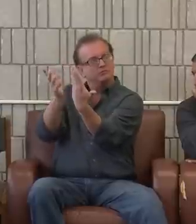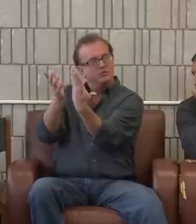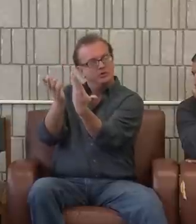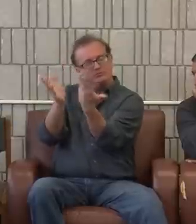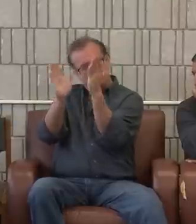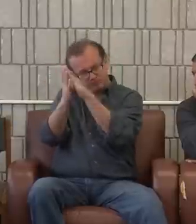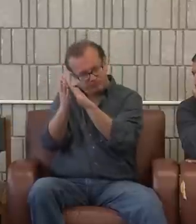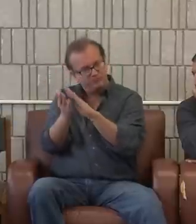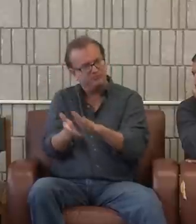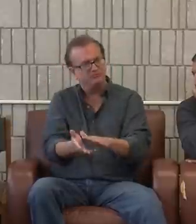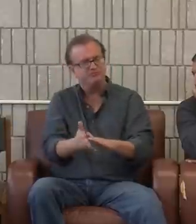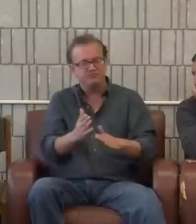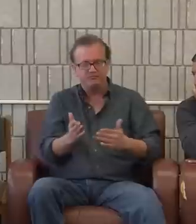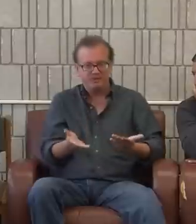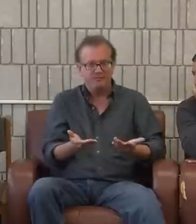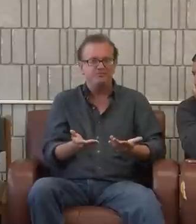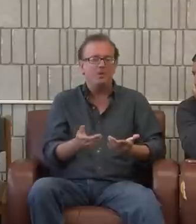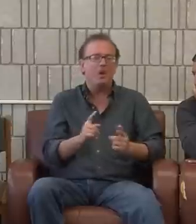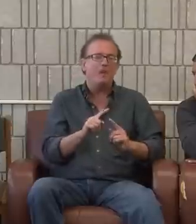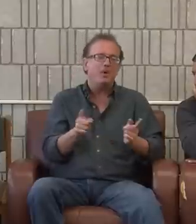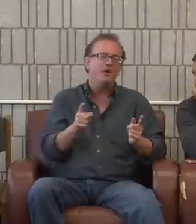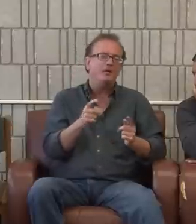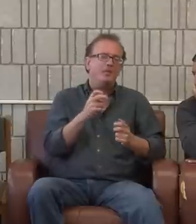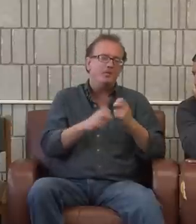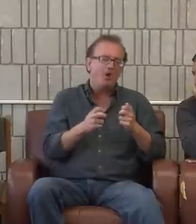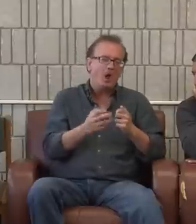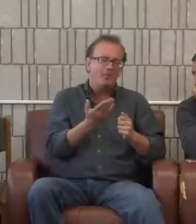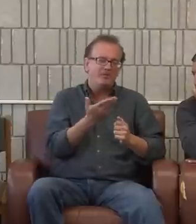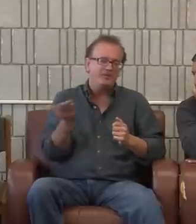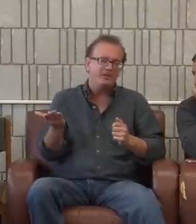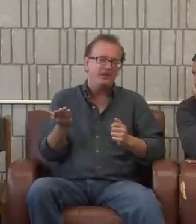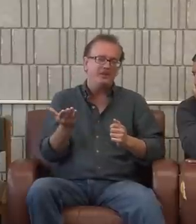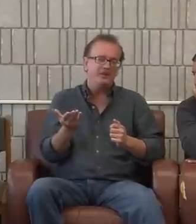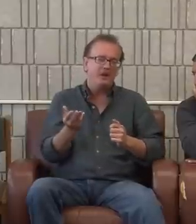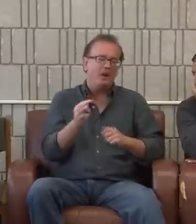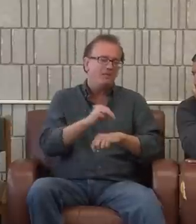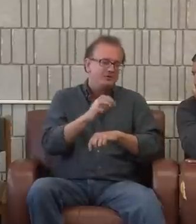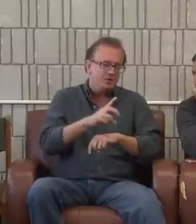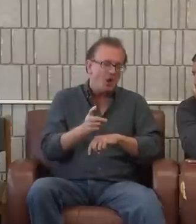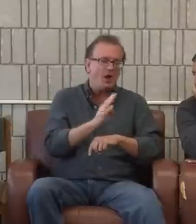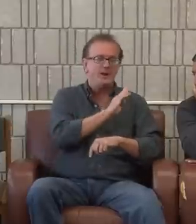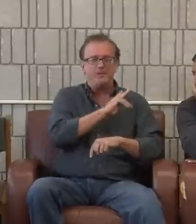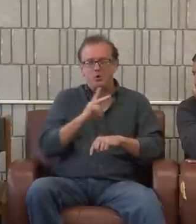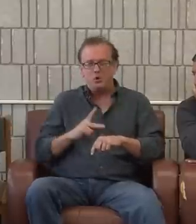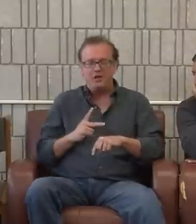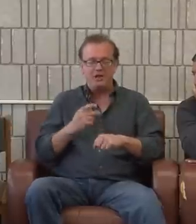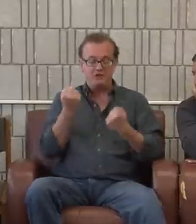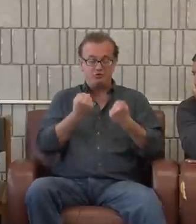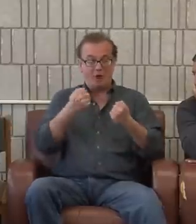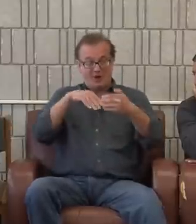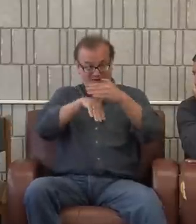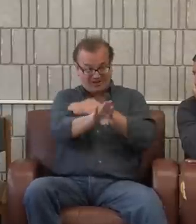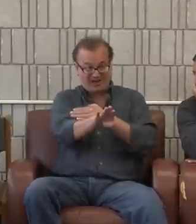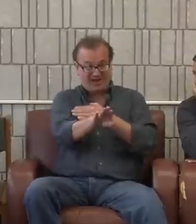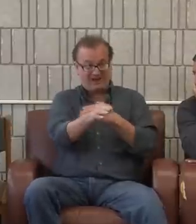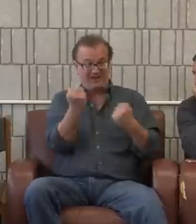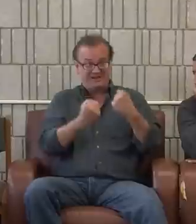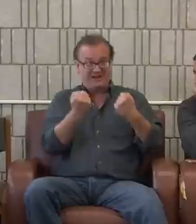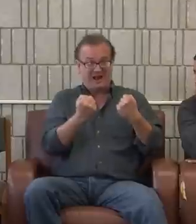close the menu and give it back to her. But the problem is, like at McDonald's or Burger King, like, you